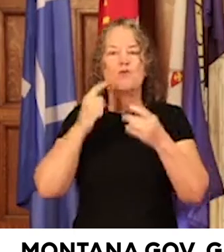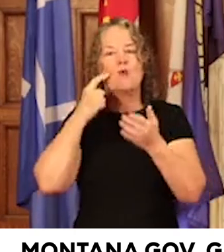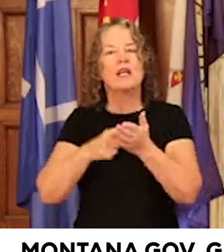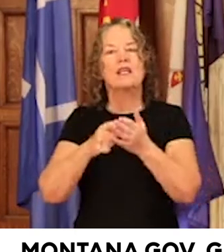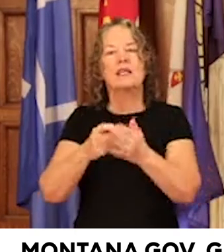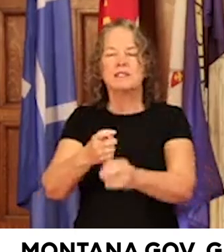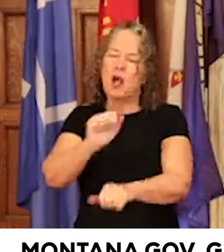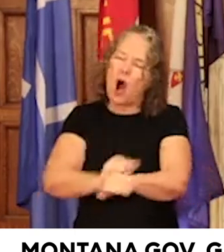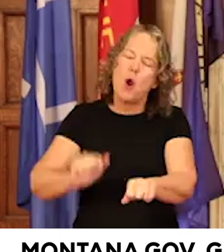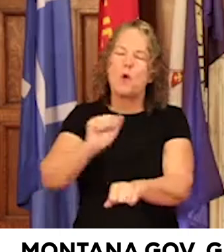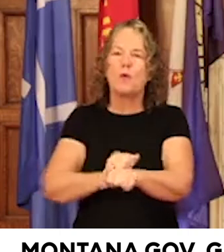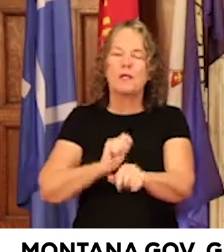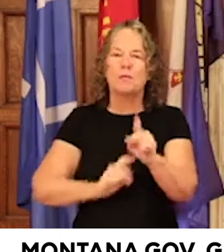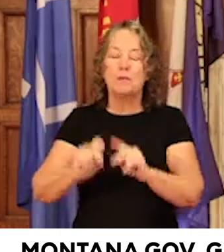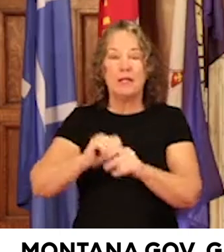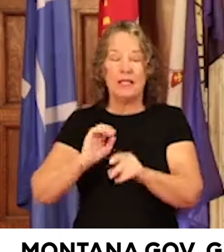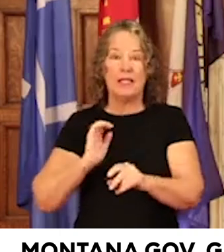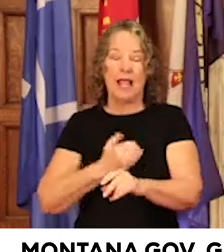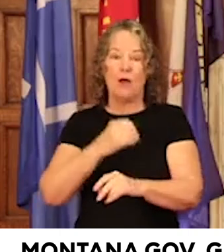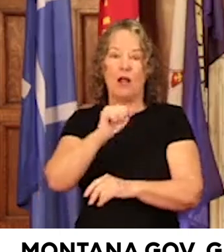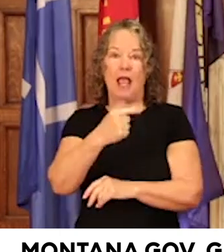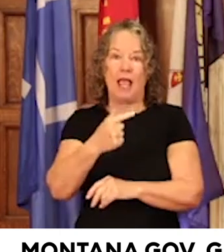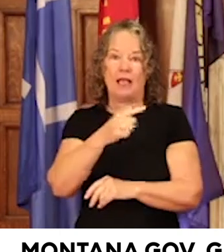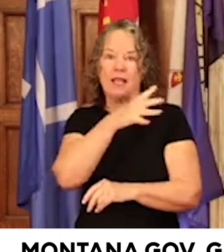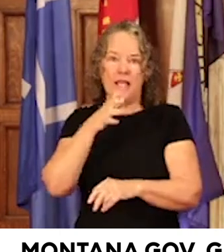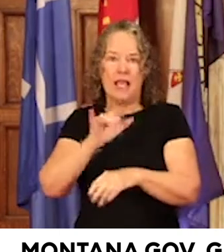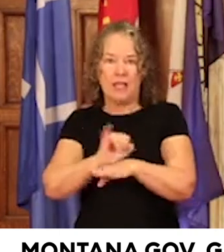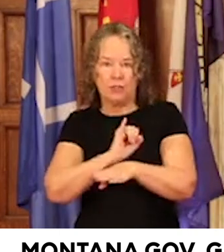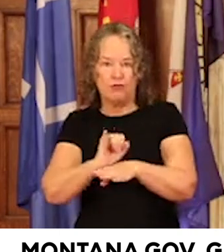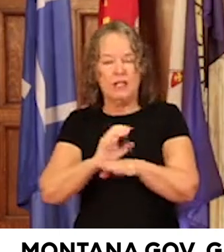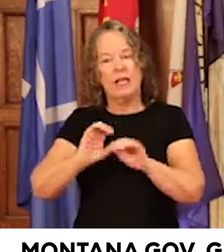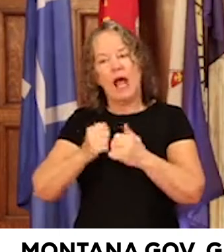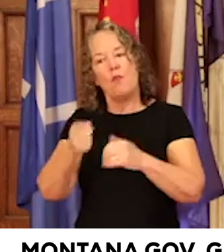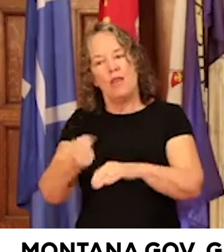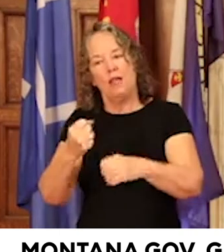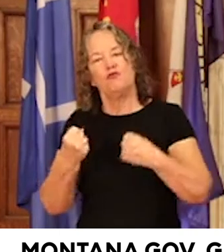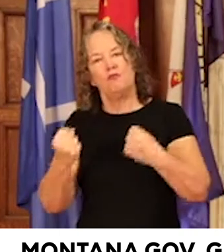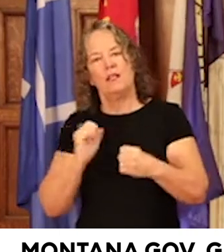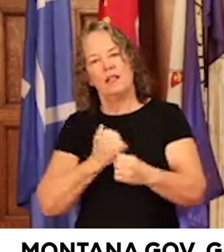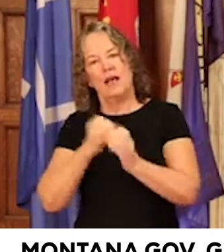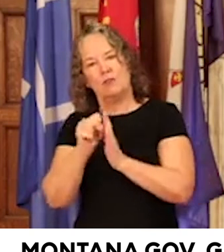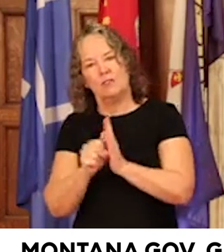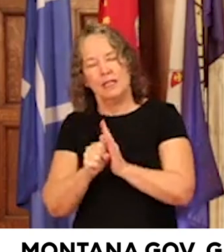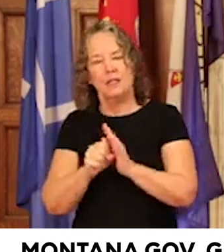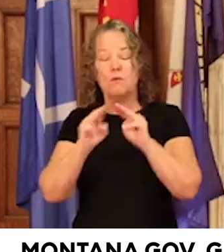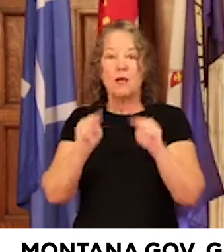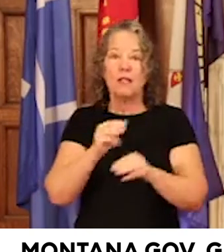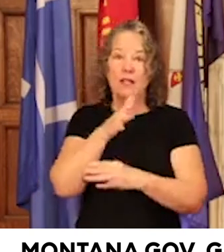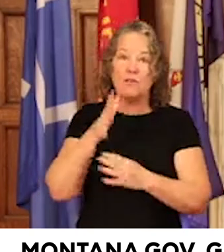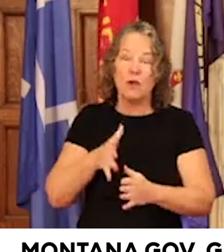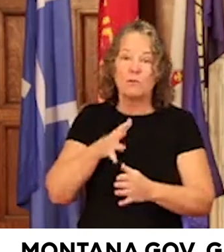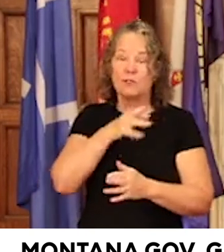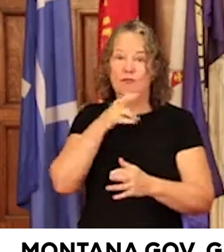in our Ag industry and how they make our state stronger. Montana farmers and ranchers work hard each day